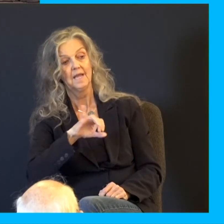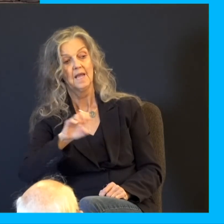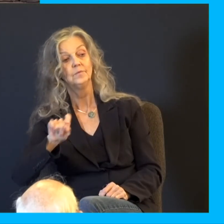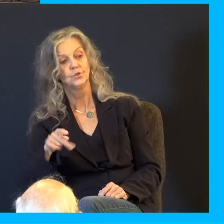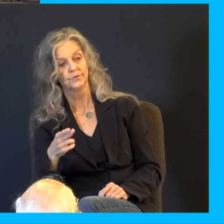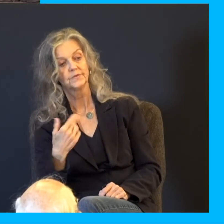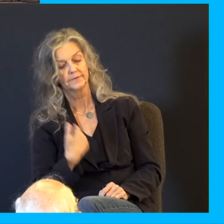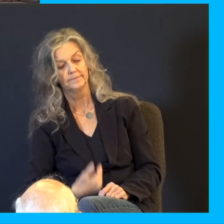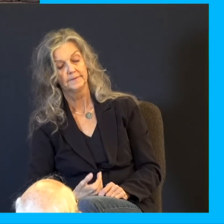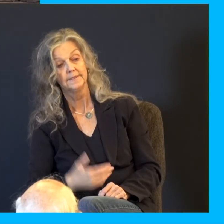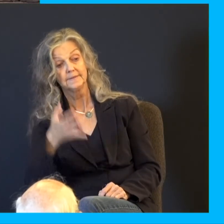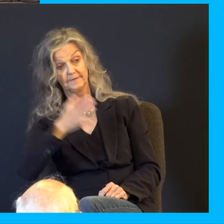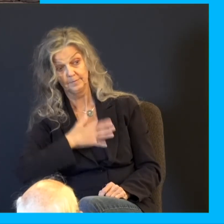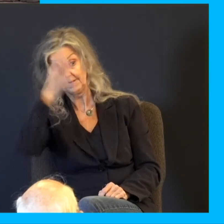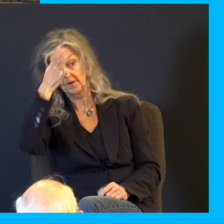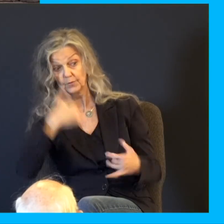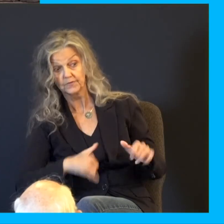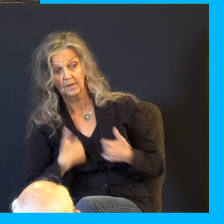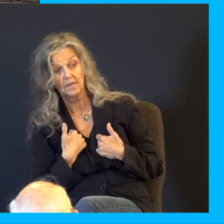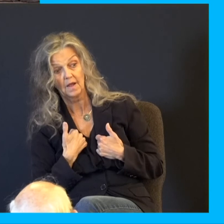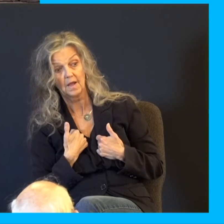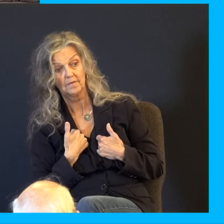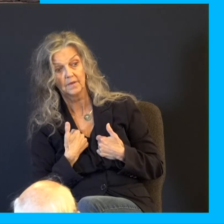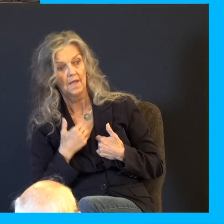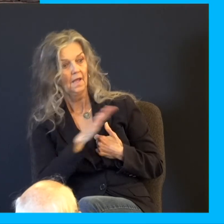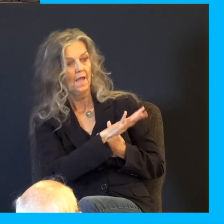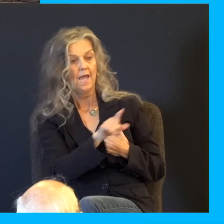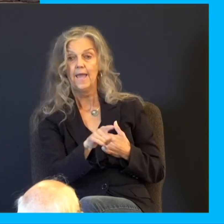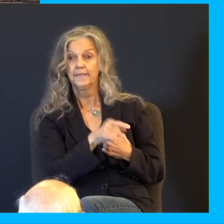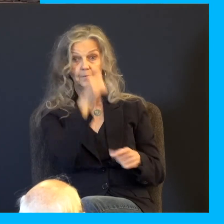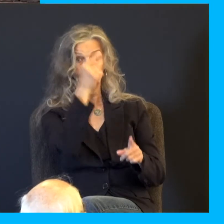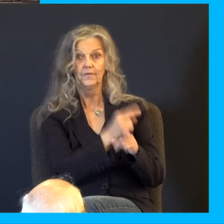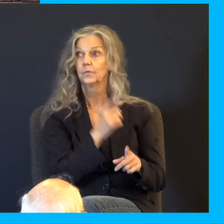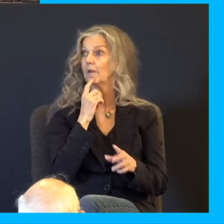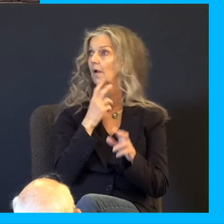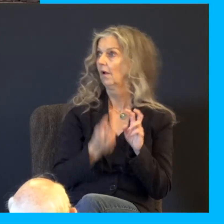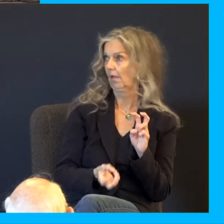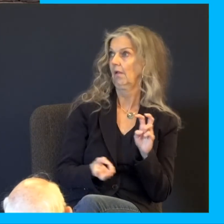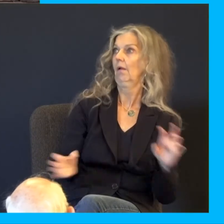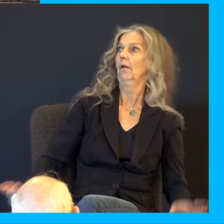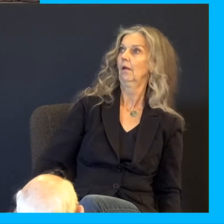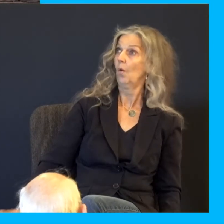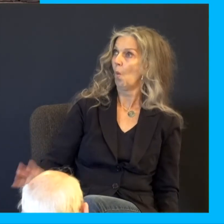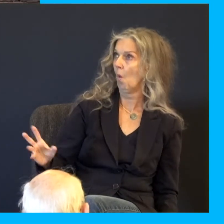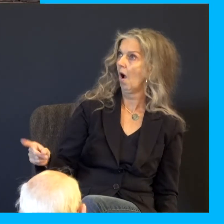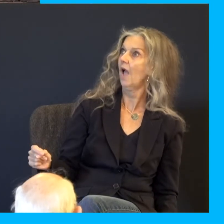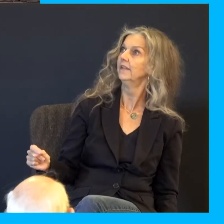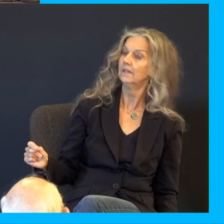Doth my father yet live? And his brethren could not answer. In fact, I think they're glued to the back wall personally just like, whoa. For they were